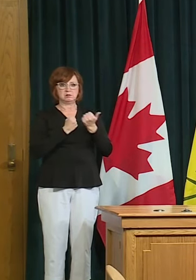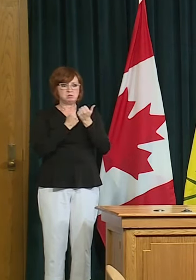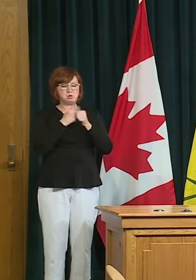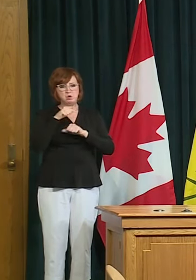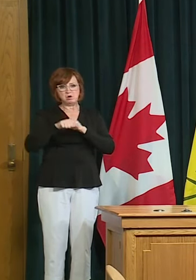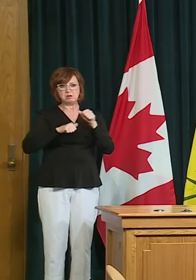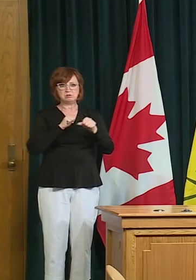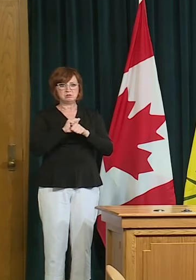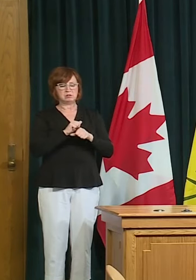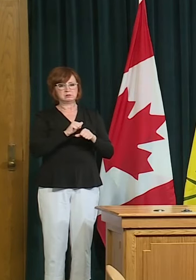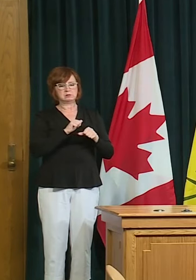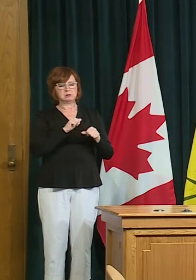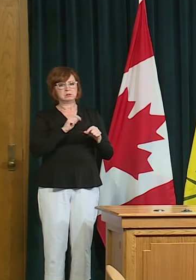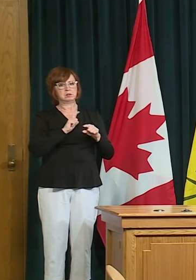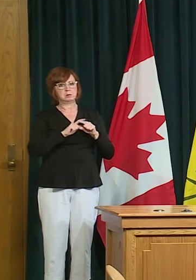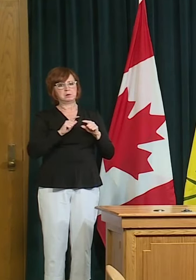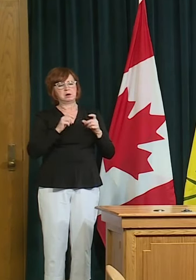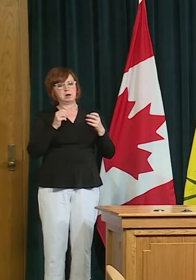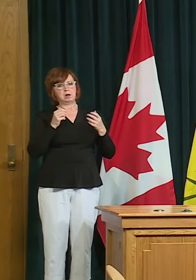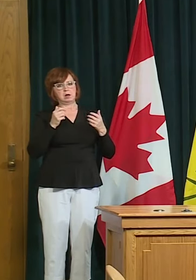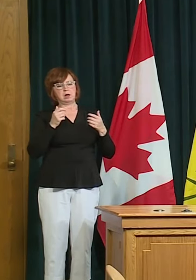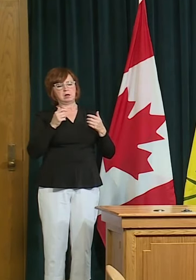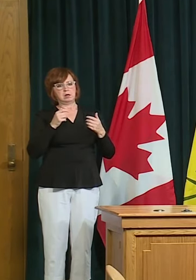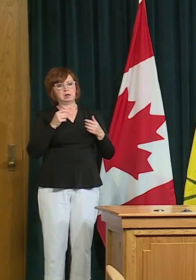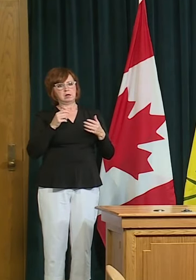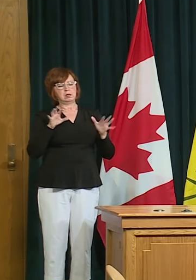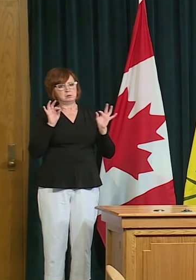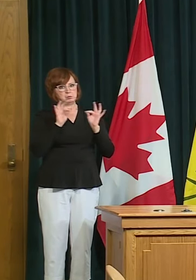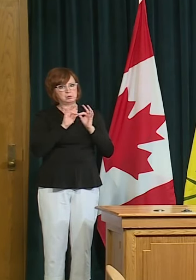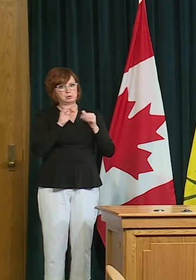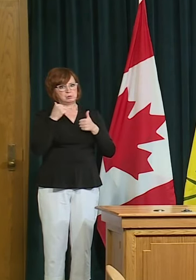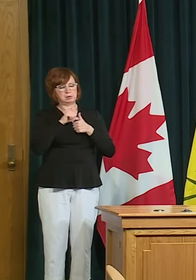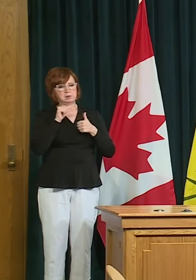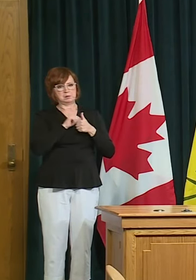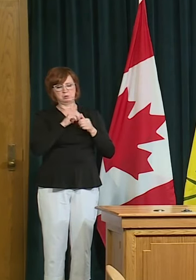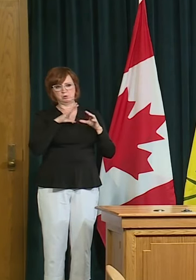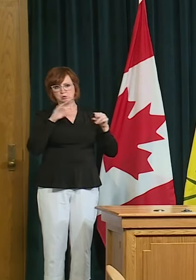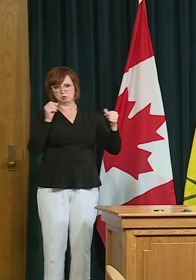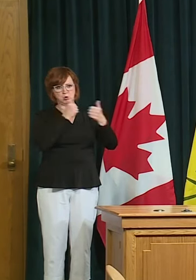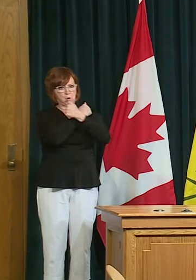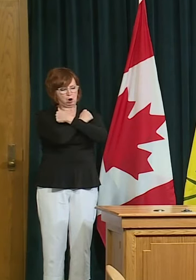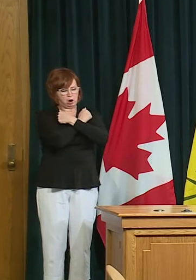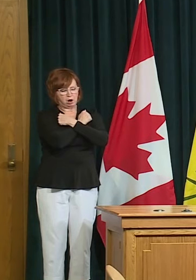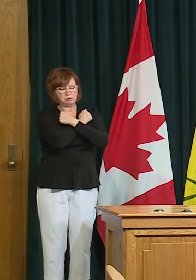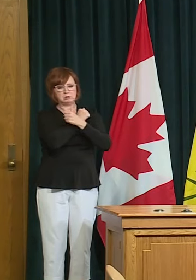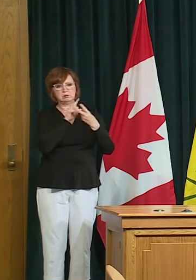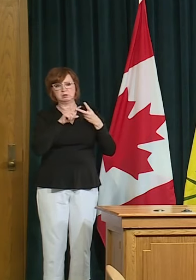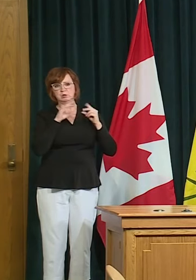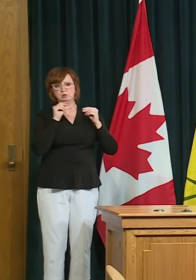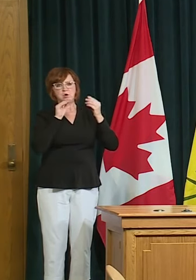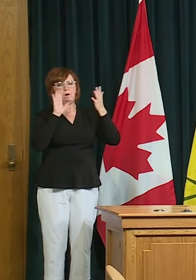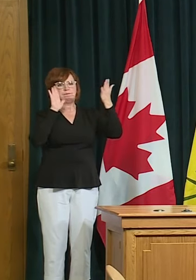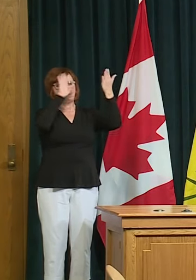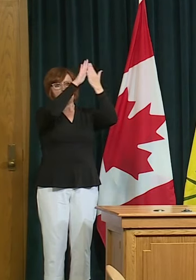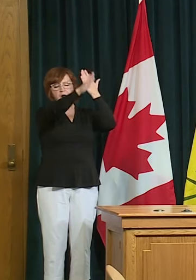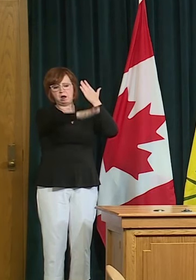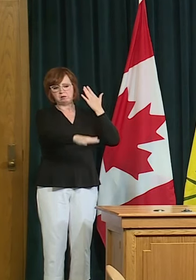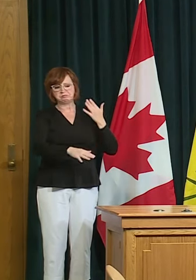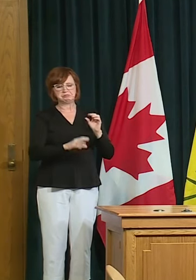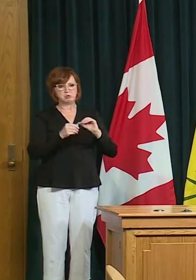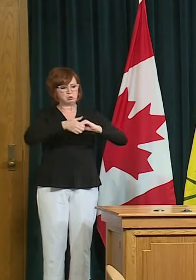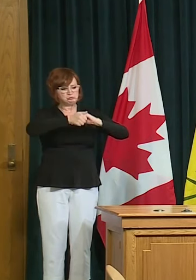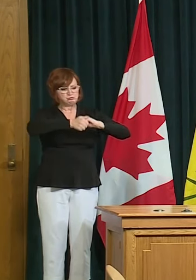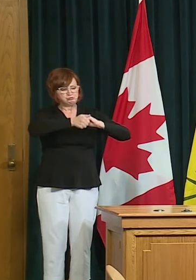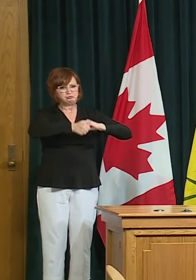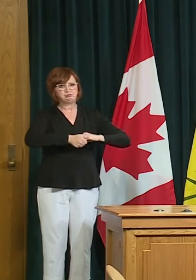know physically engage with one another in sadness or joy and not passing things back and forth so i think some of those things and of